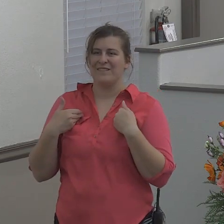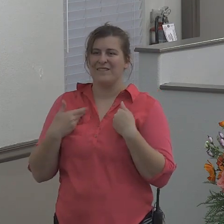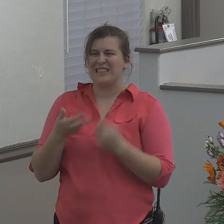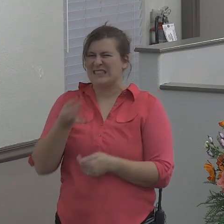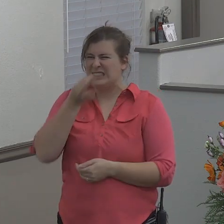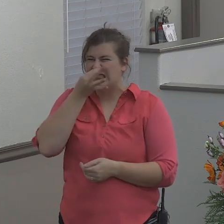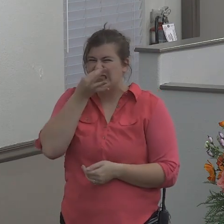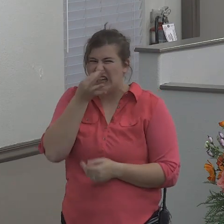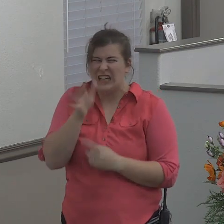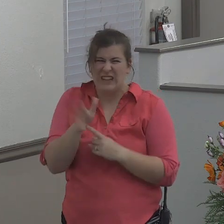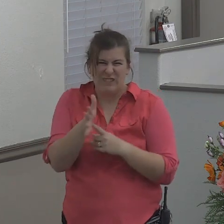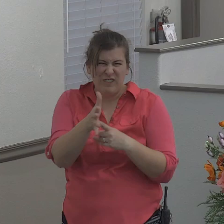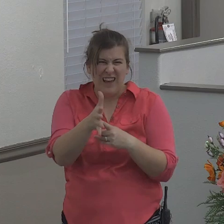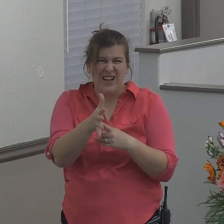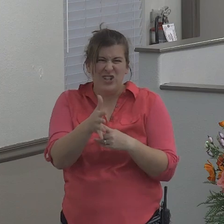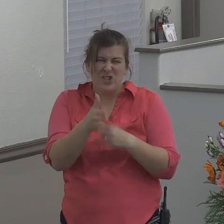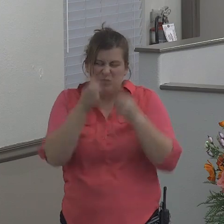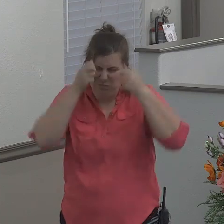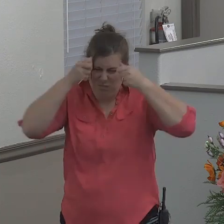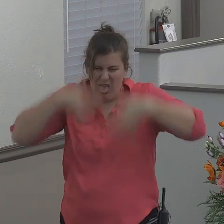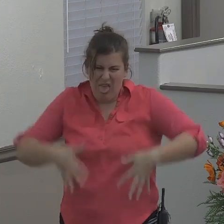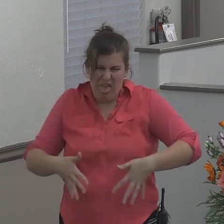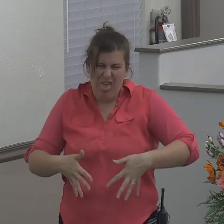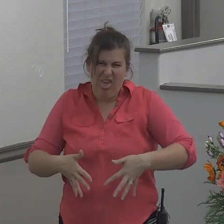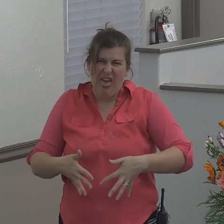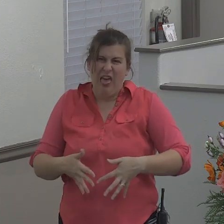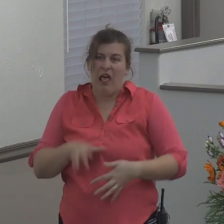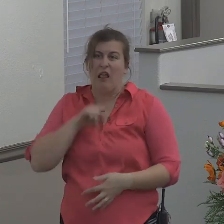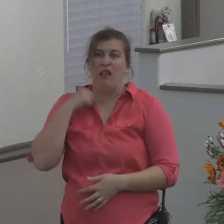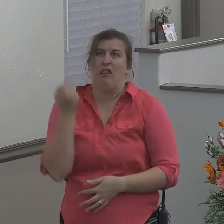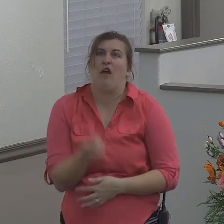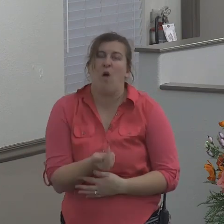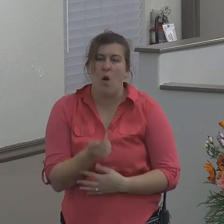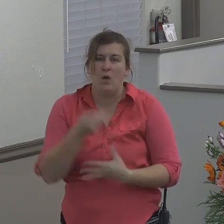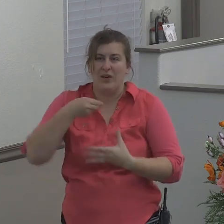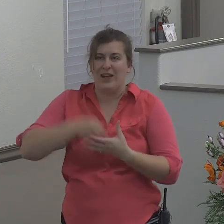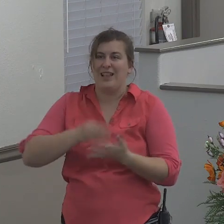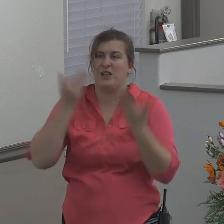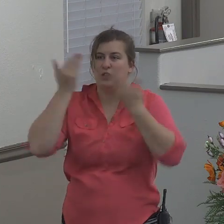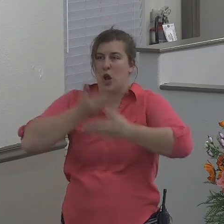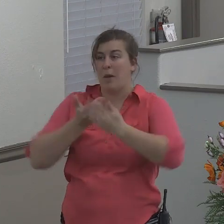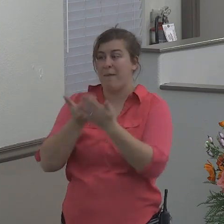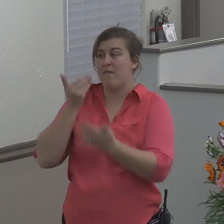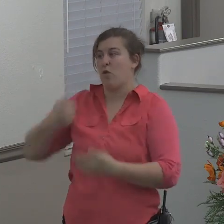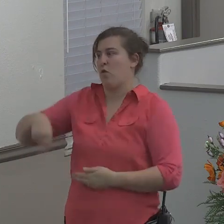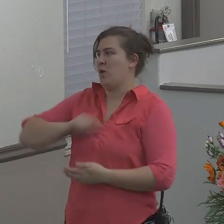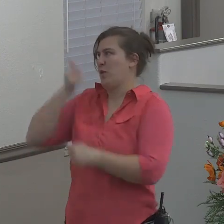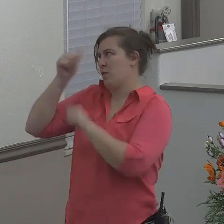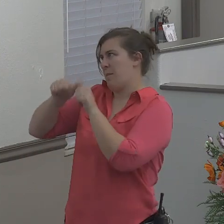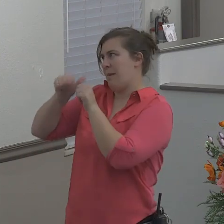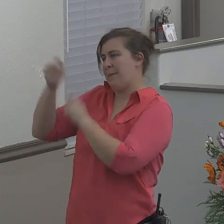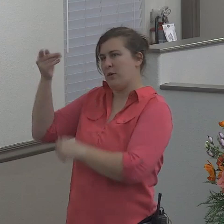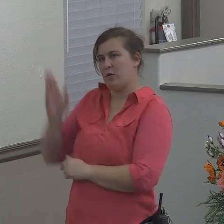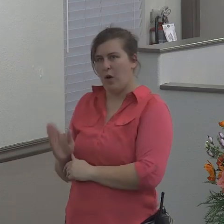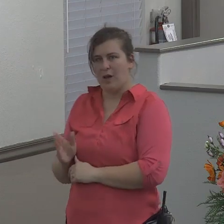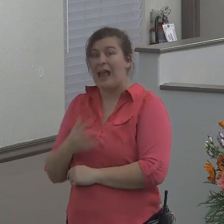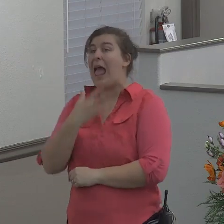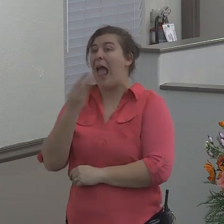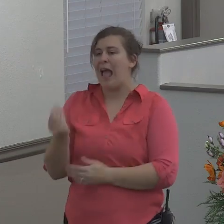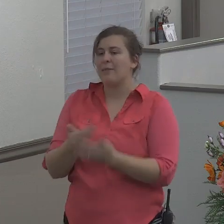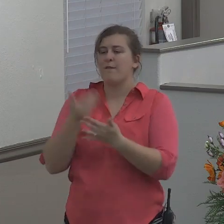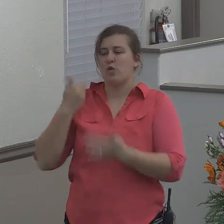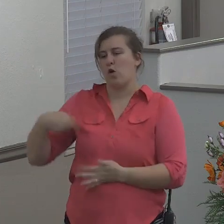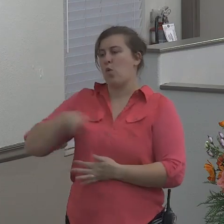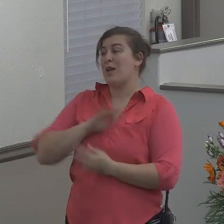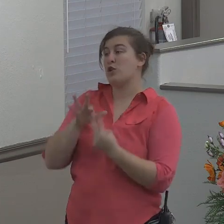stinky and slimy and alone in the dark before we remember God and before we choose to bring